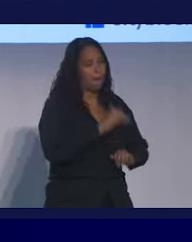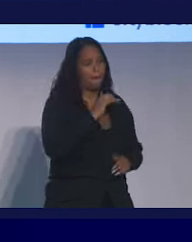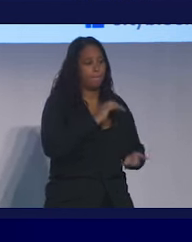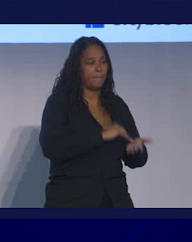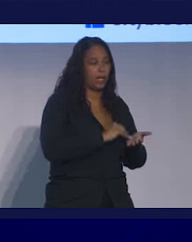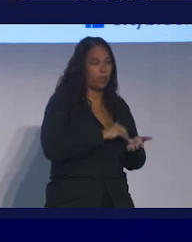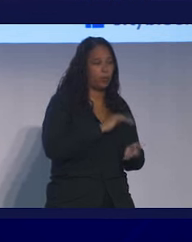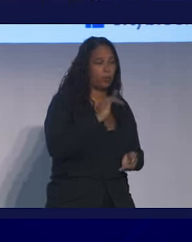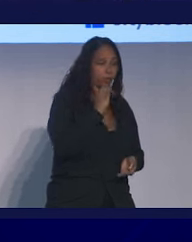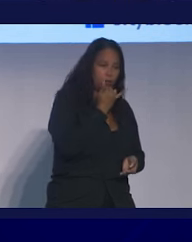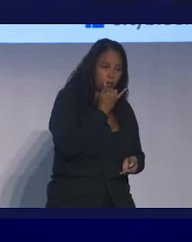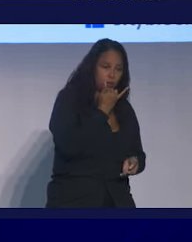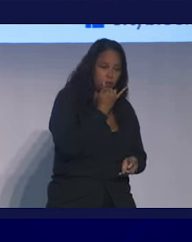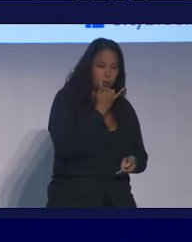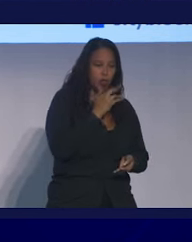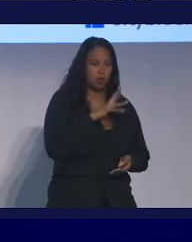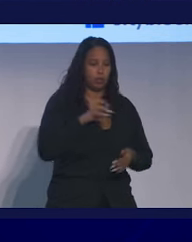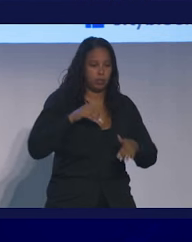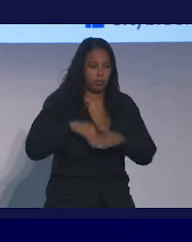readmissions, and trust.